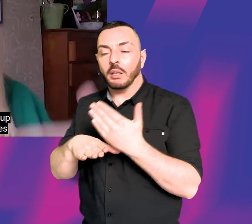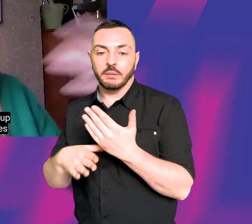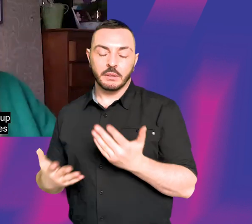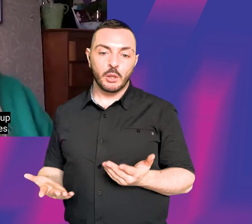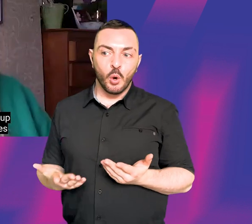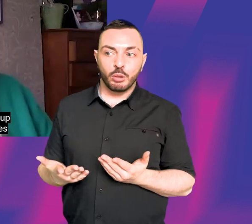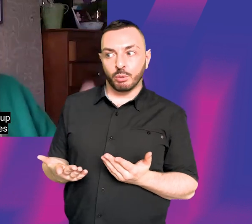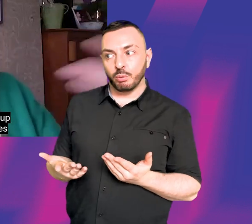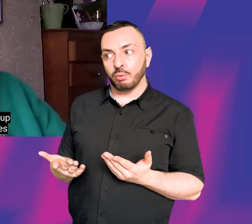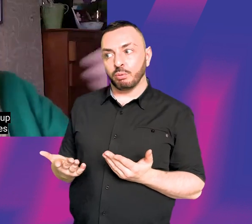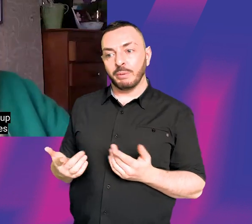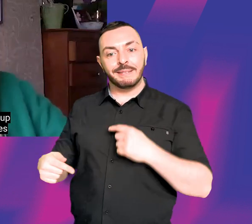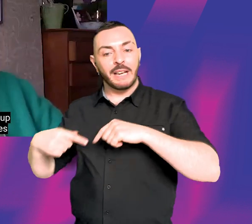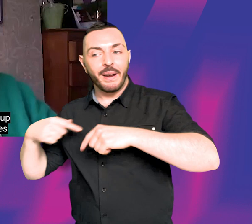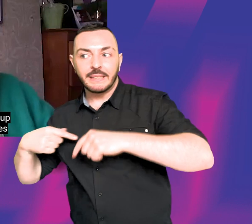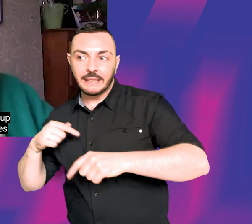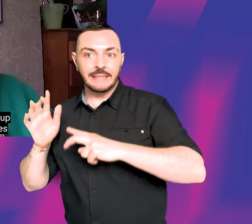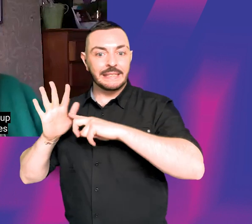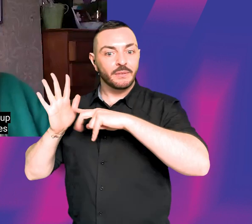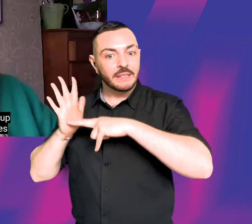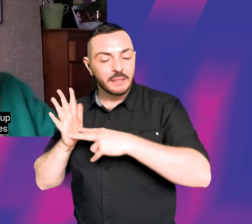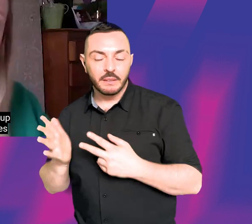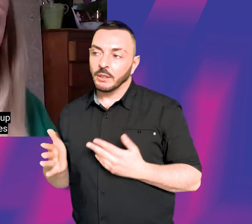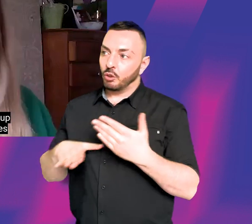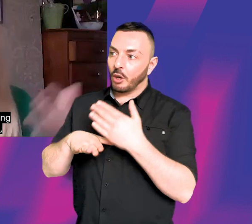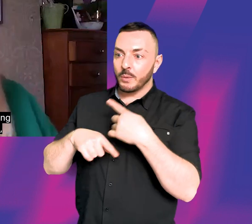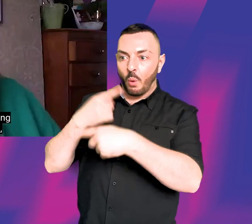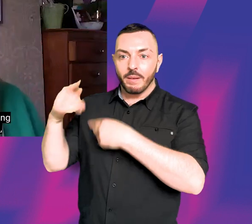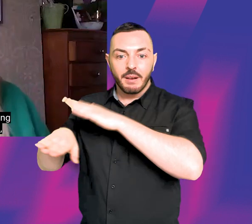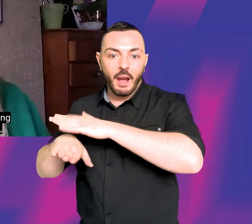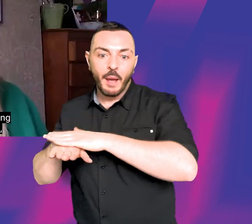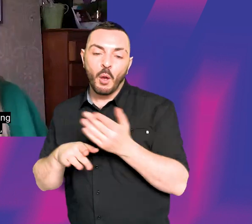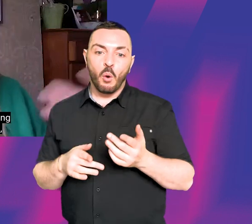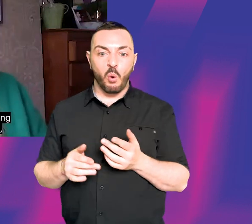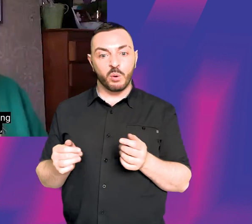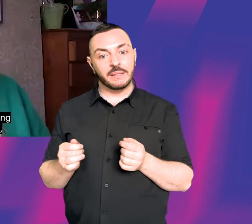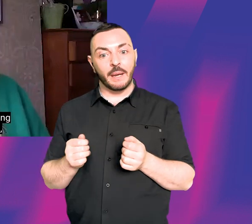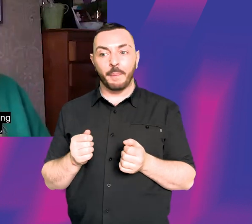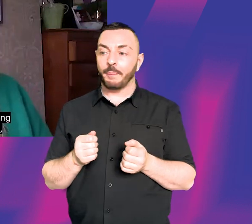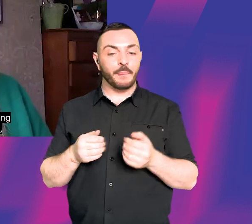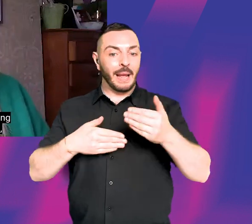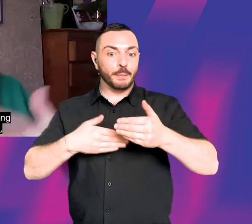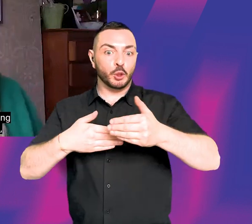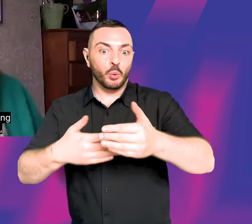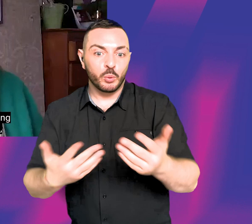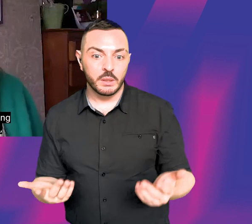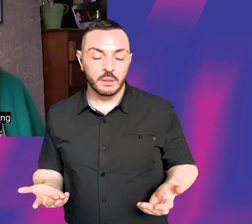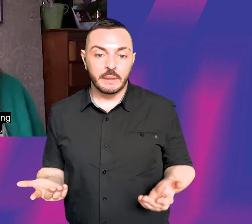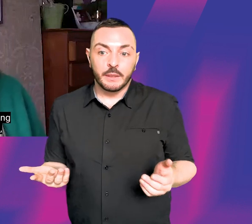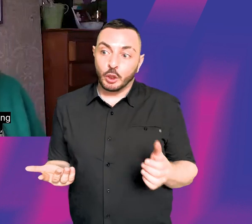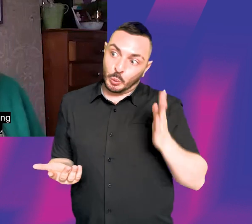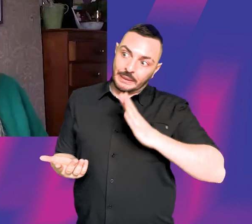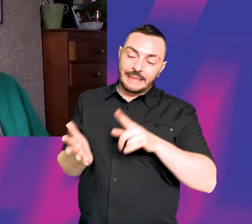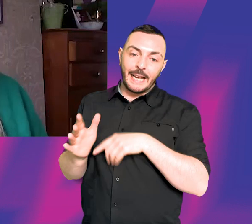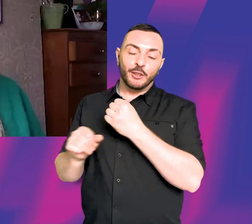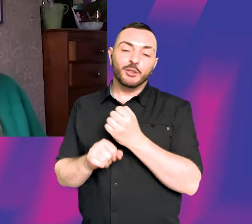television, where you might be, you know, going up for jobs all the time, you know, to direct episodes of other people's work, which isn't something that I'm, you know, I've, I'm